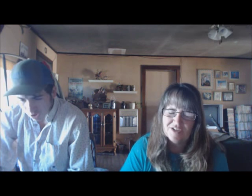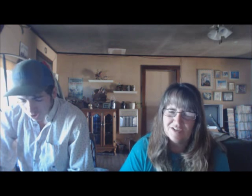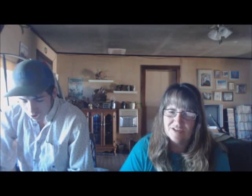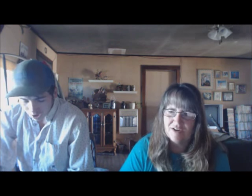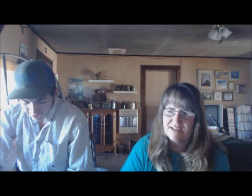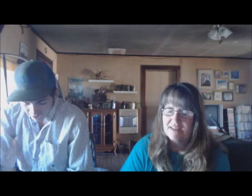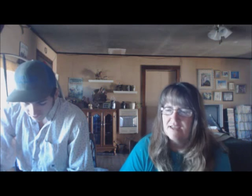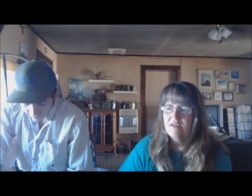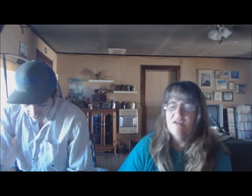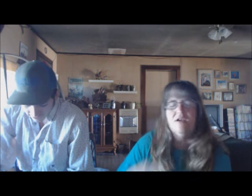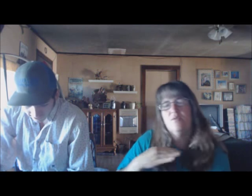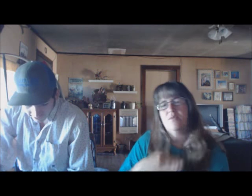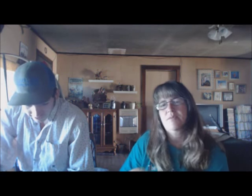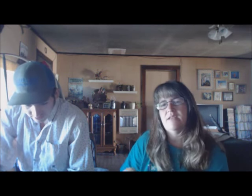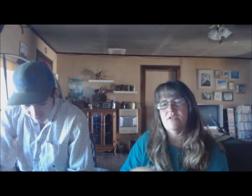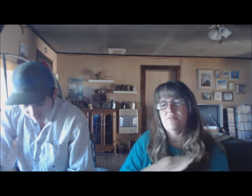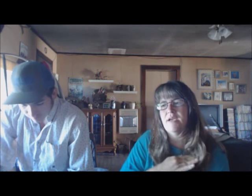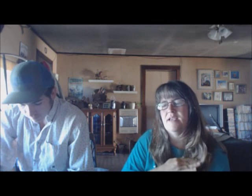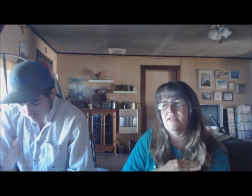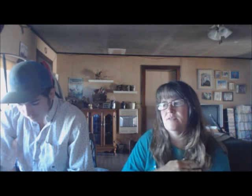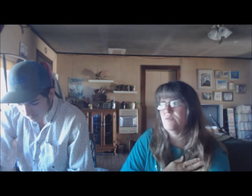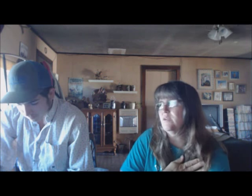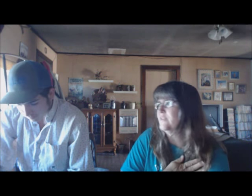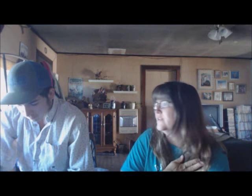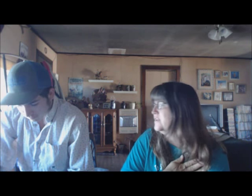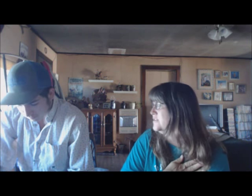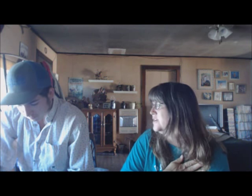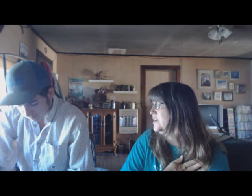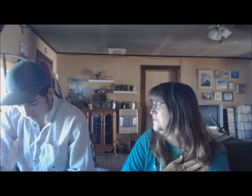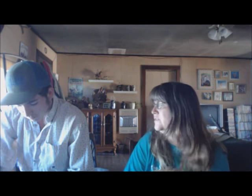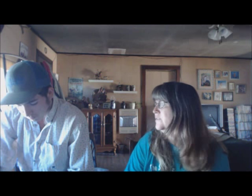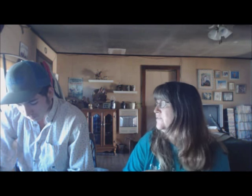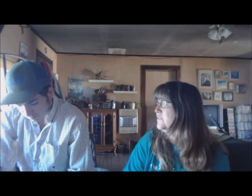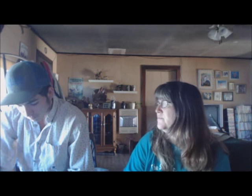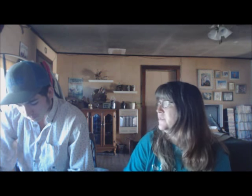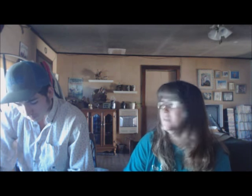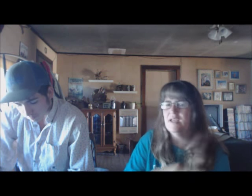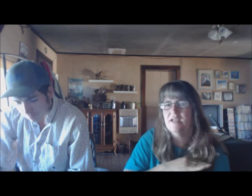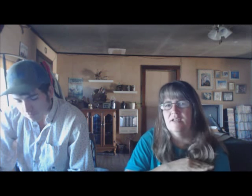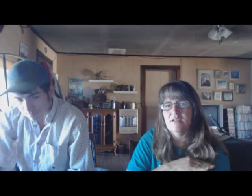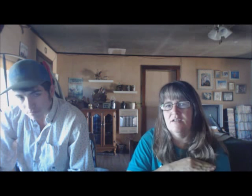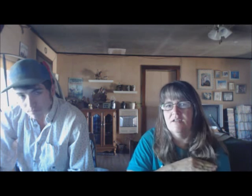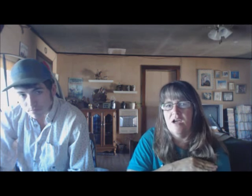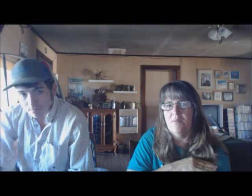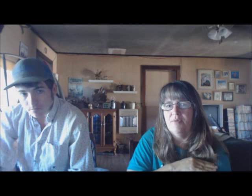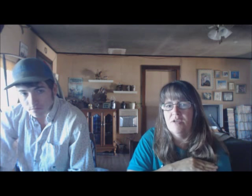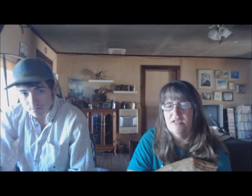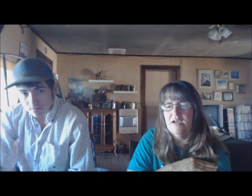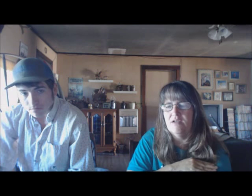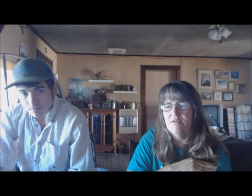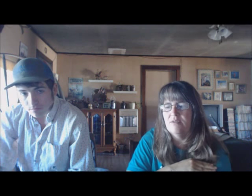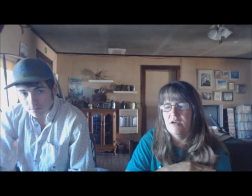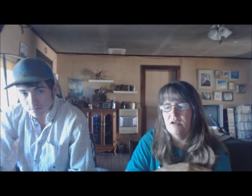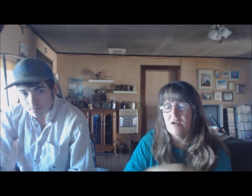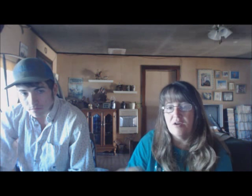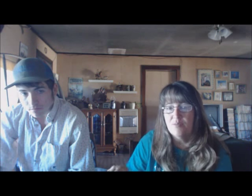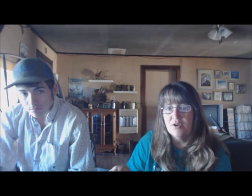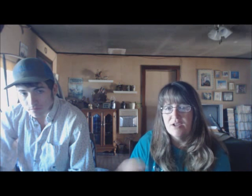Johnson grass. I think when we made those beds, it was what, three years ago for the mint, mint, and I put down cardboard,